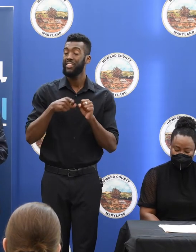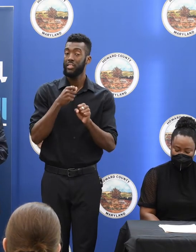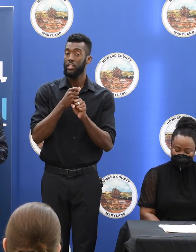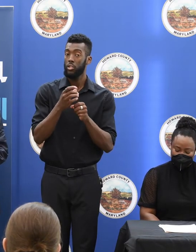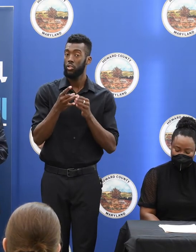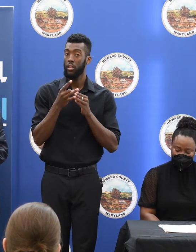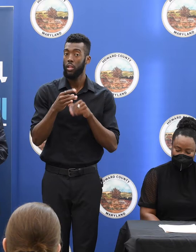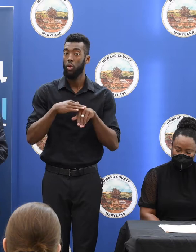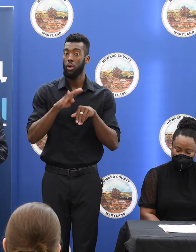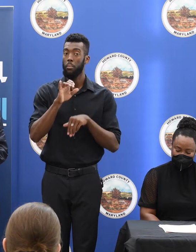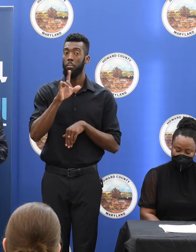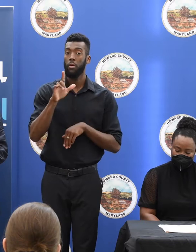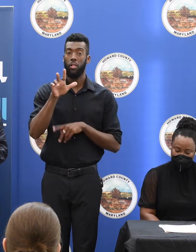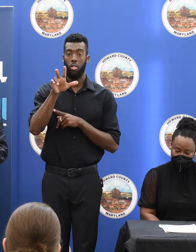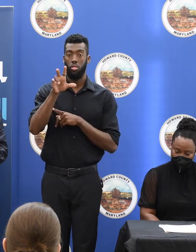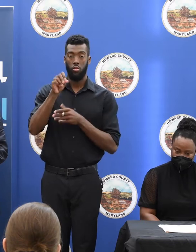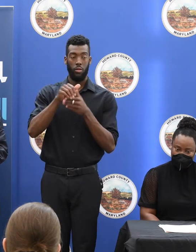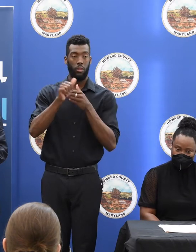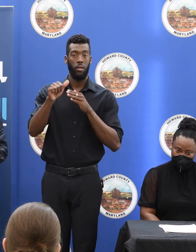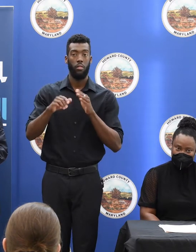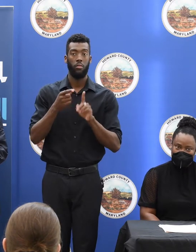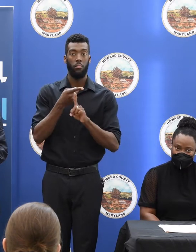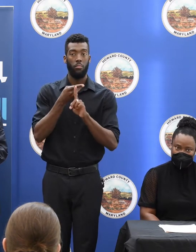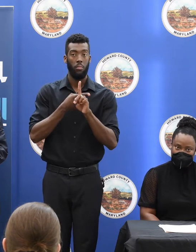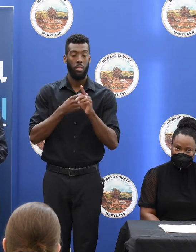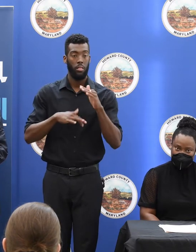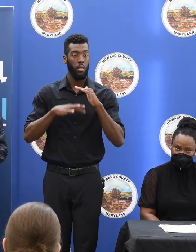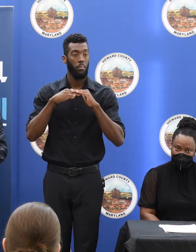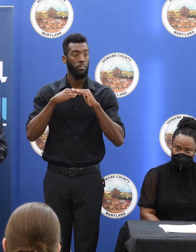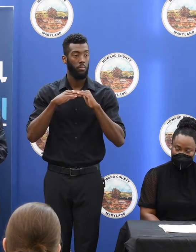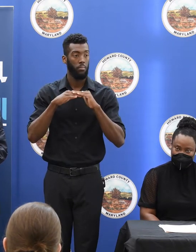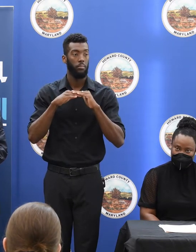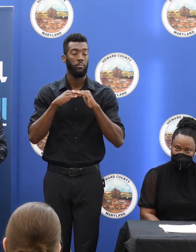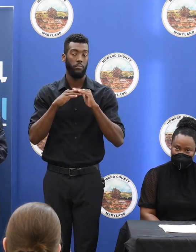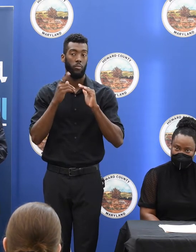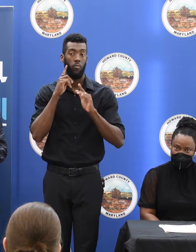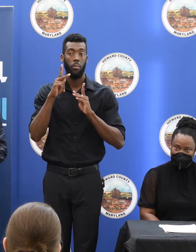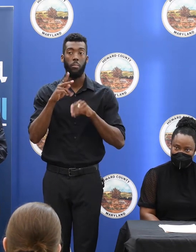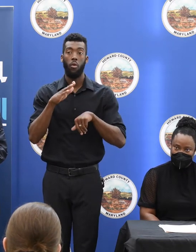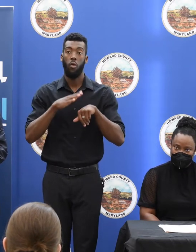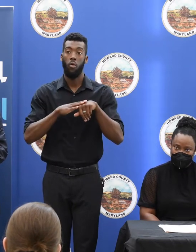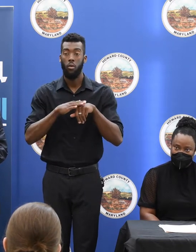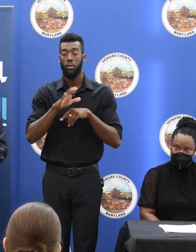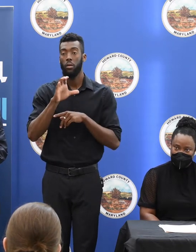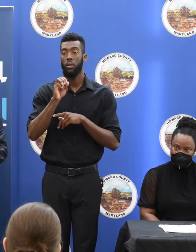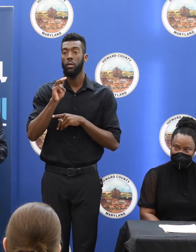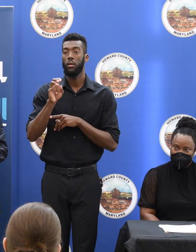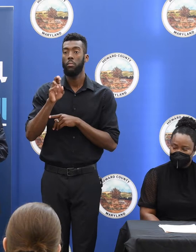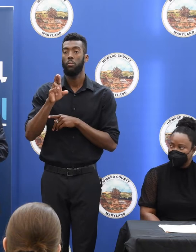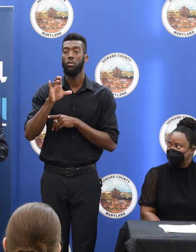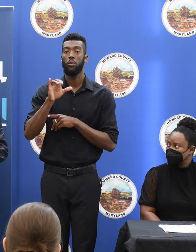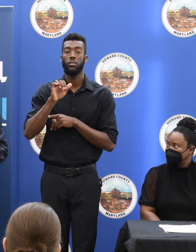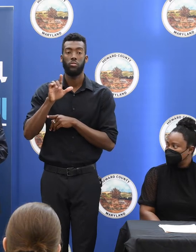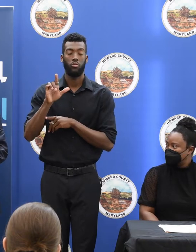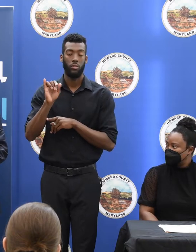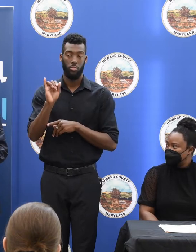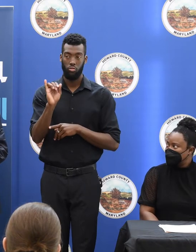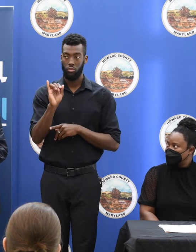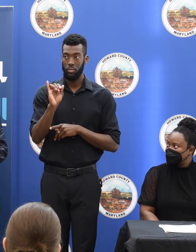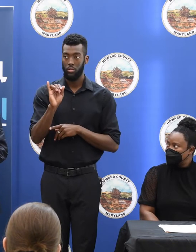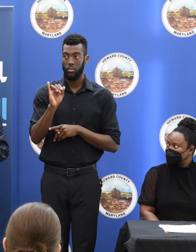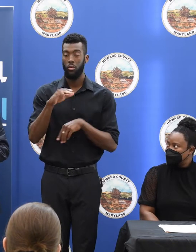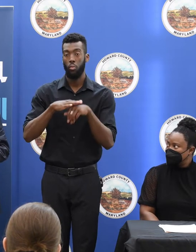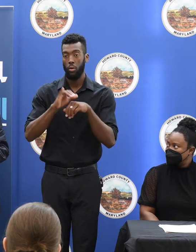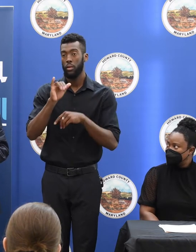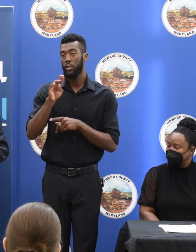to provide a $30 a month cap for people on commercial insurance on insulin.